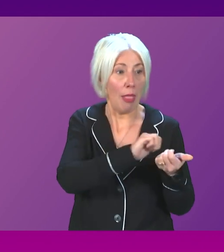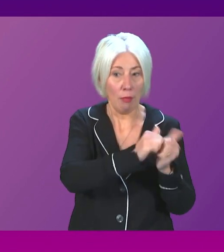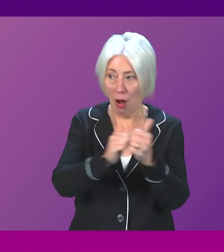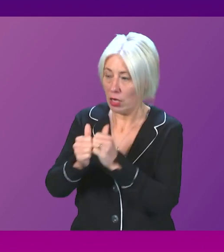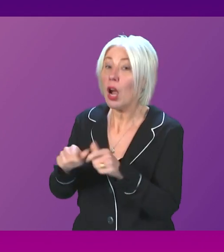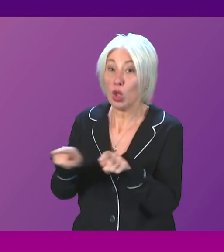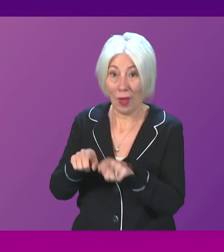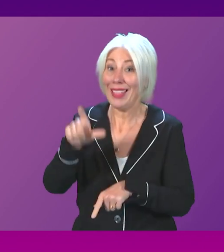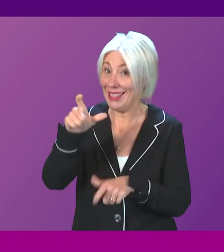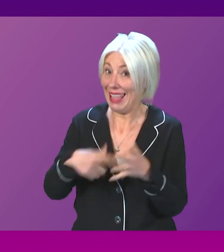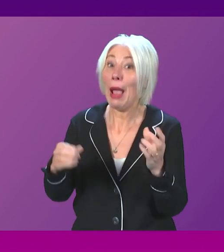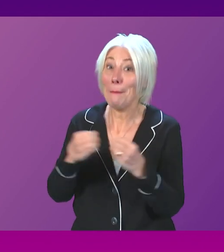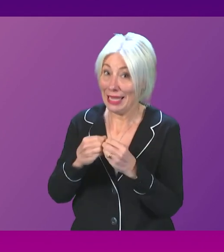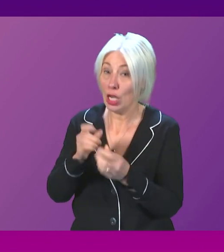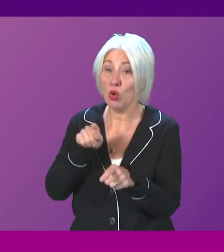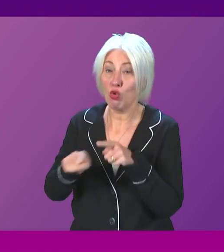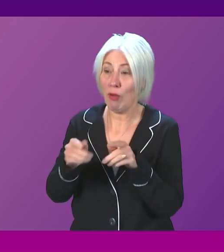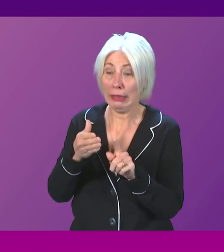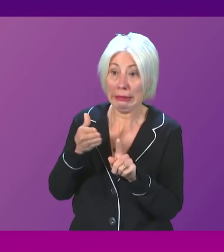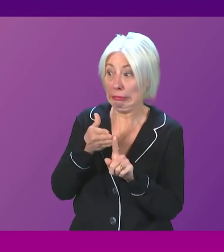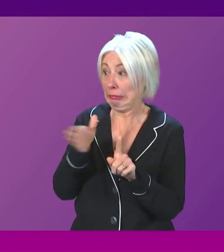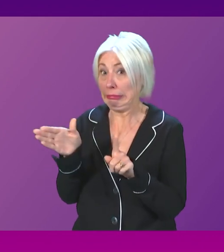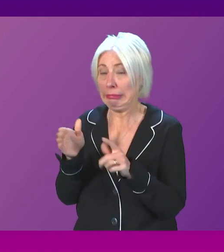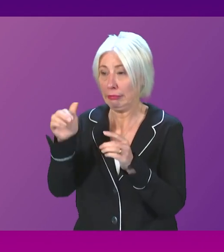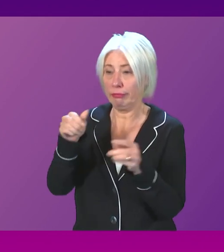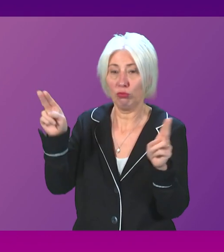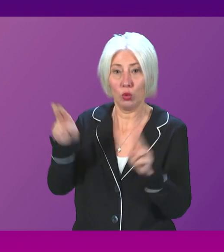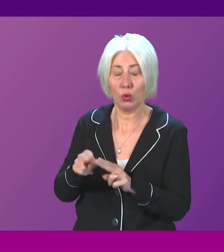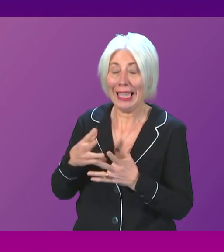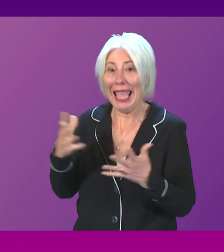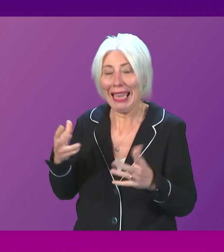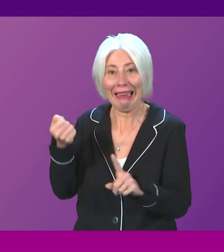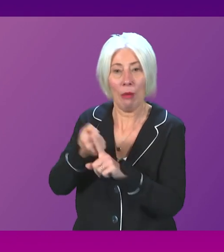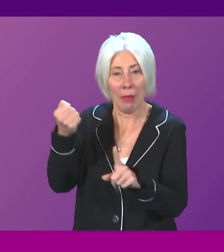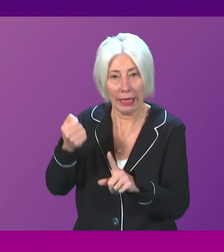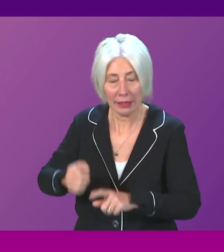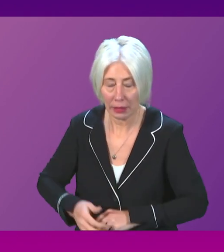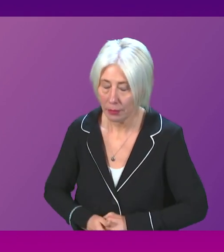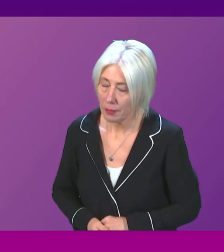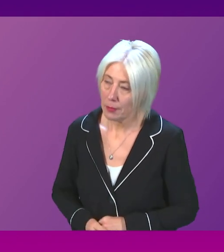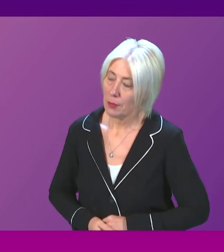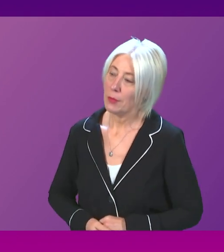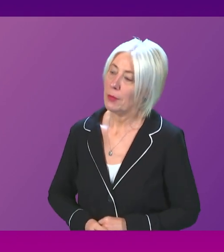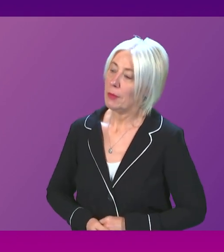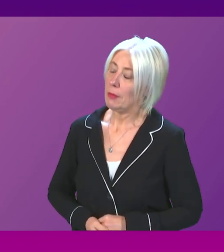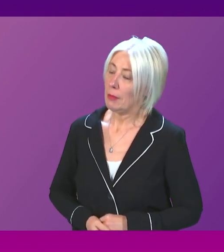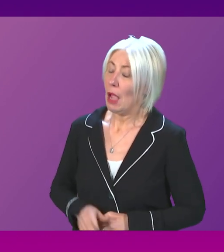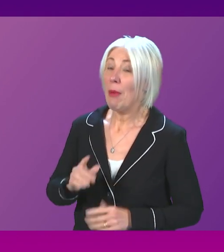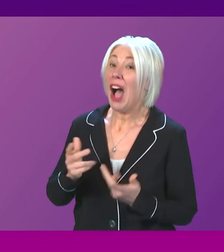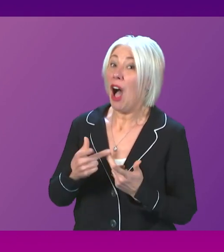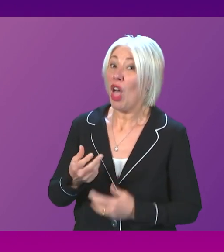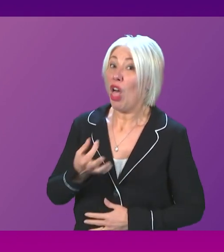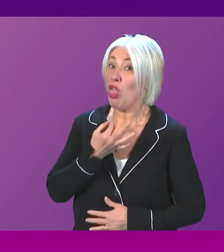including Citizens Advice, to try to mitigate and to manage that impact. There is, of course, a more direct threat